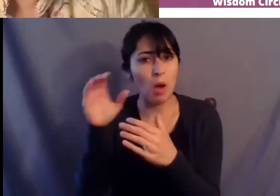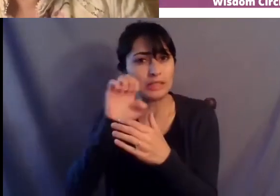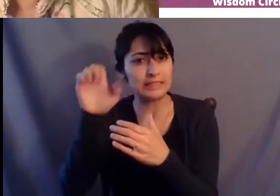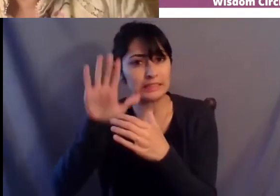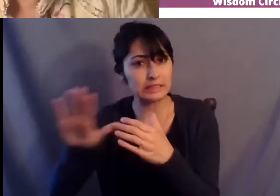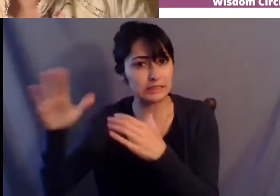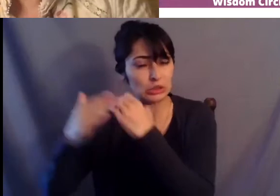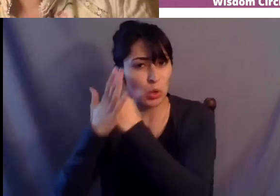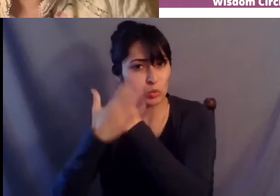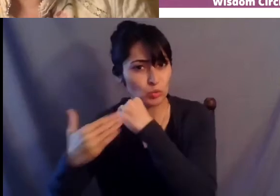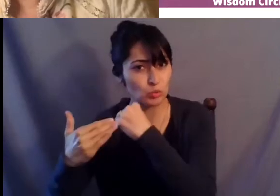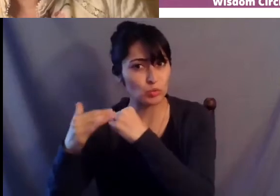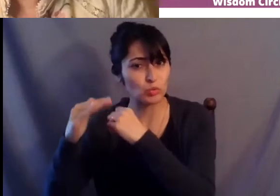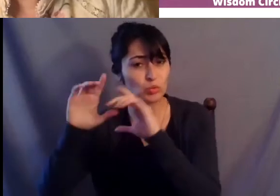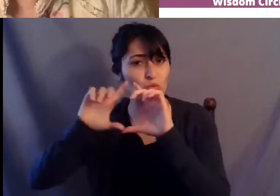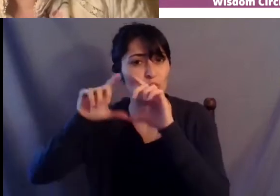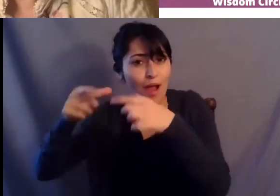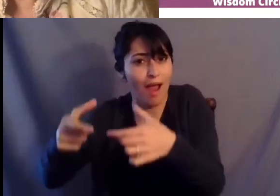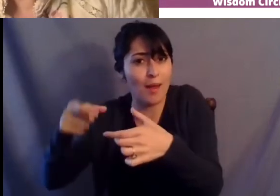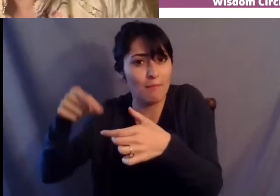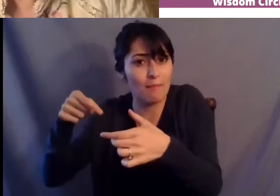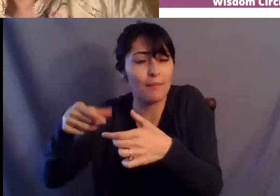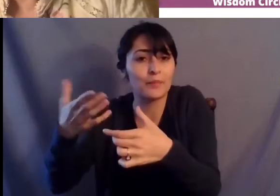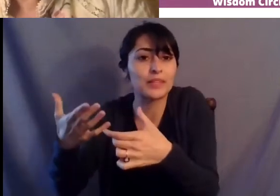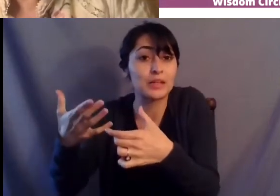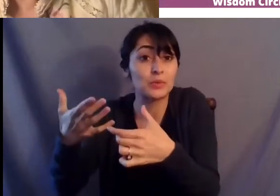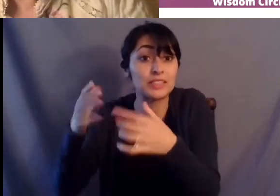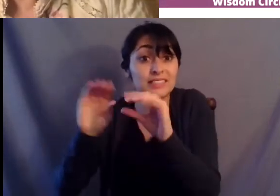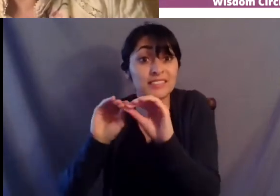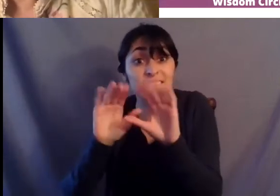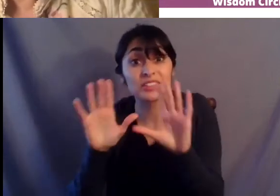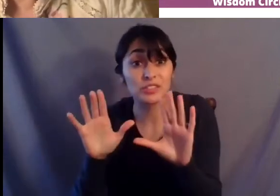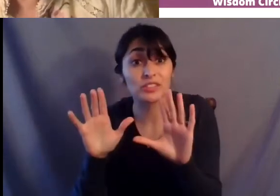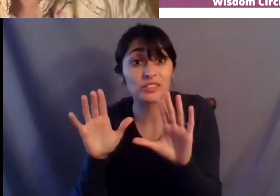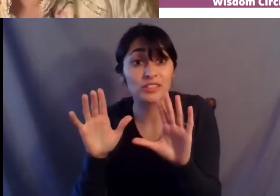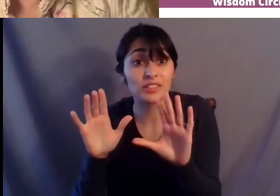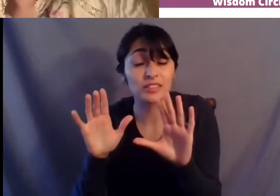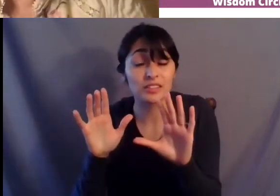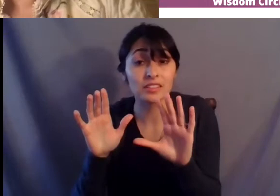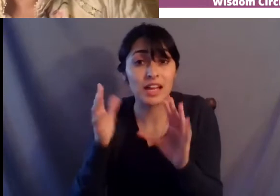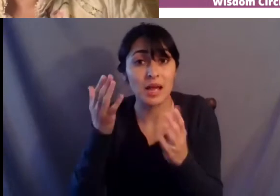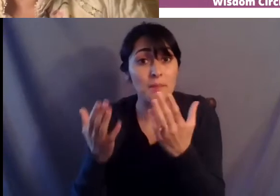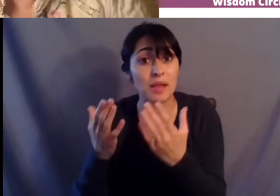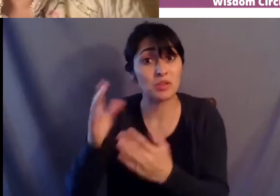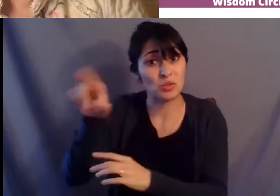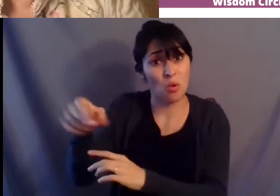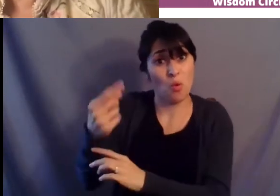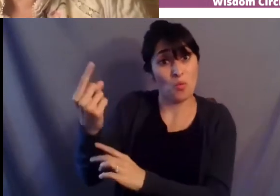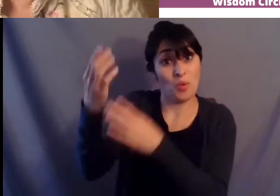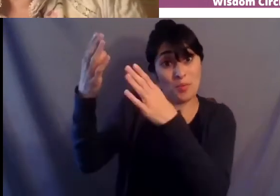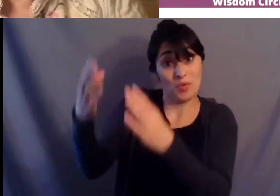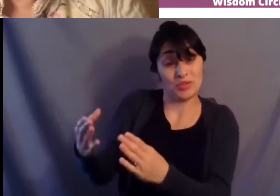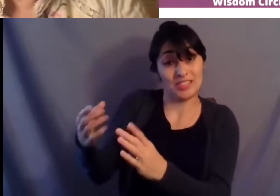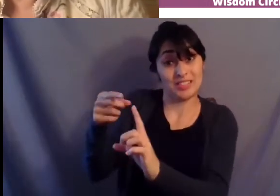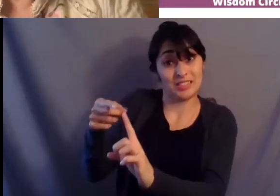it was very clear that you may be the only person who will